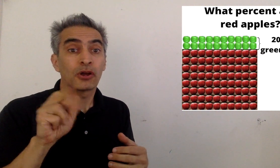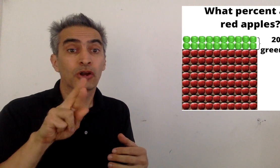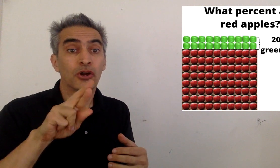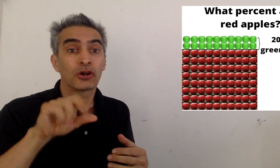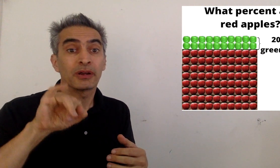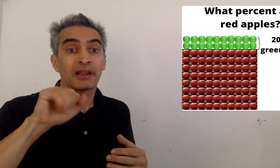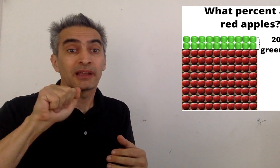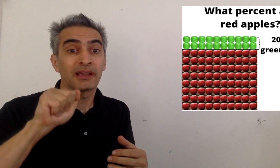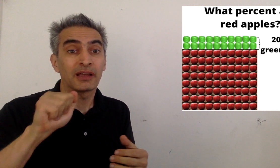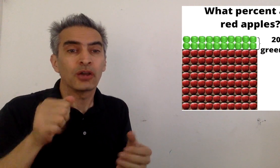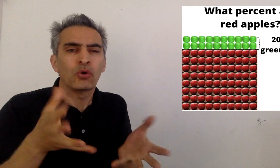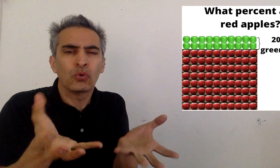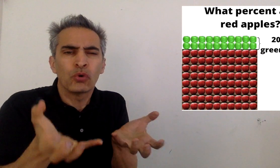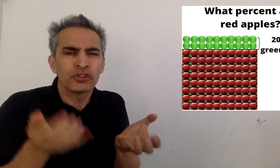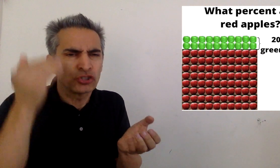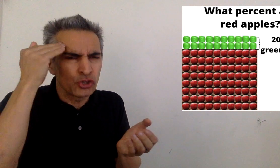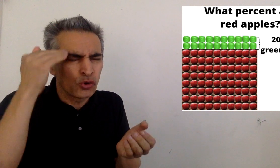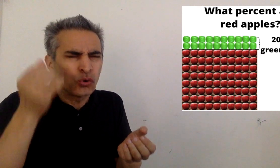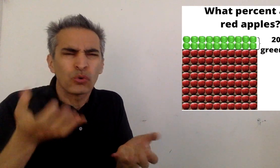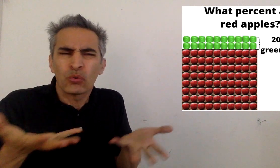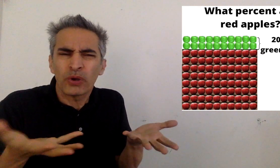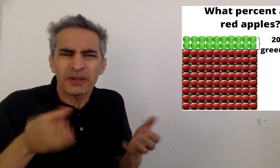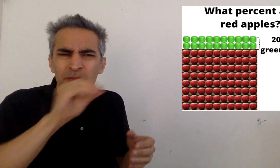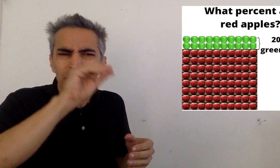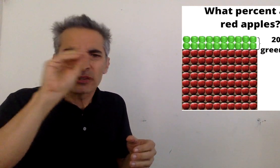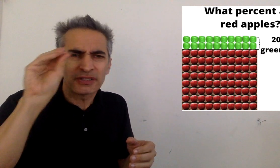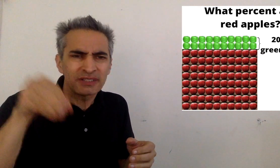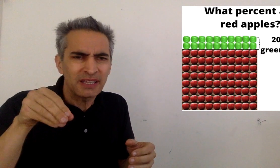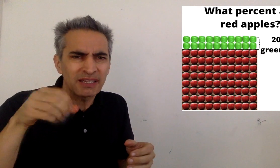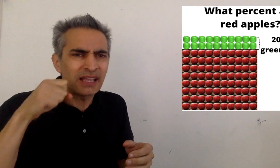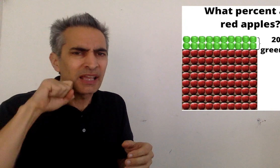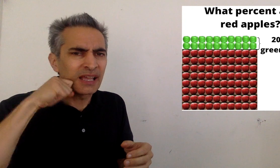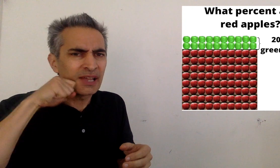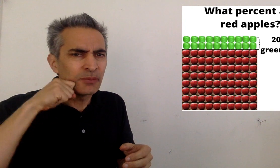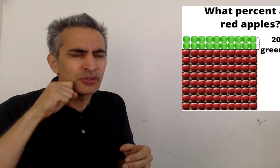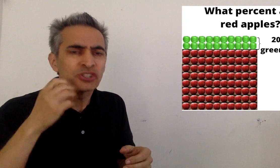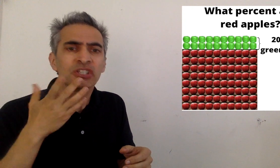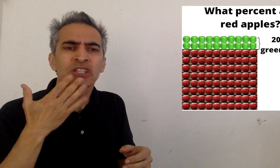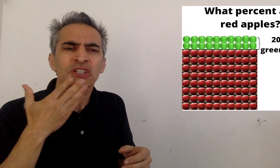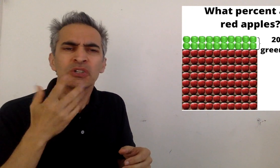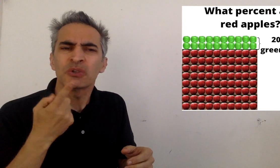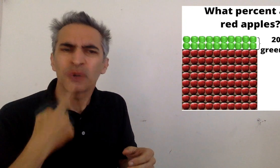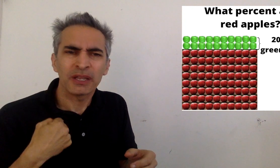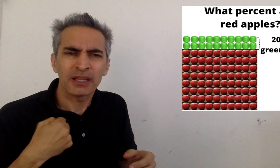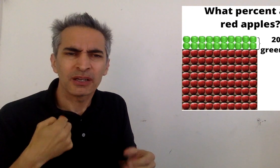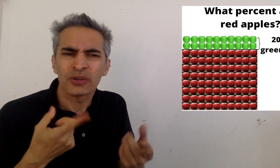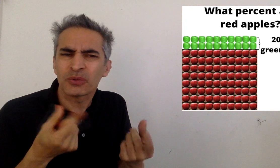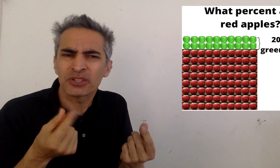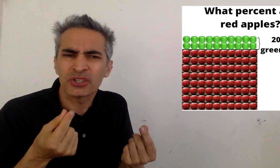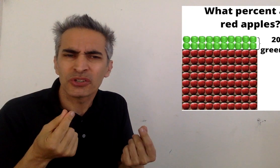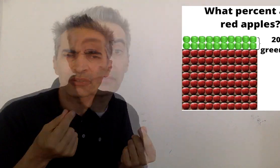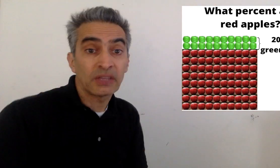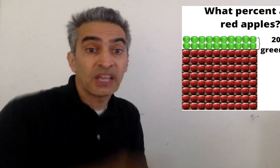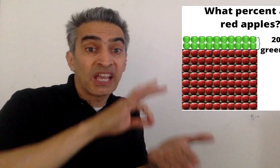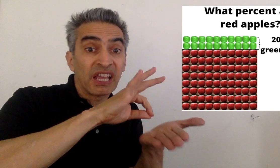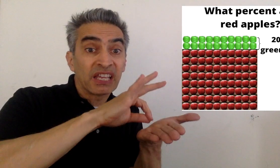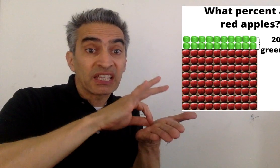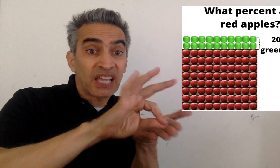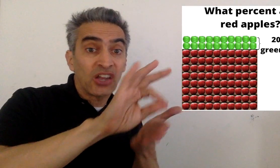Now, Maria wants to know what percent of the apples are red. What's she going to do?